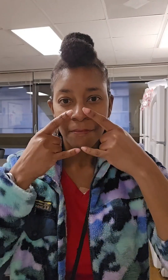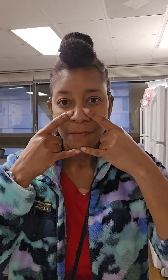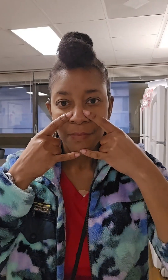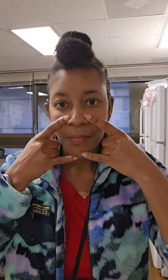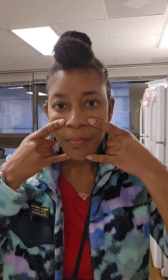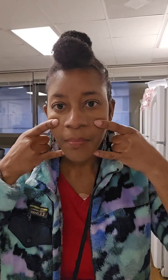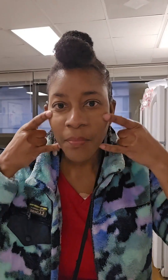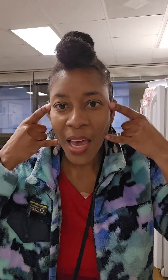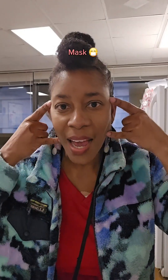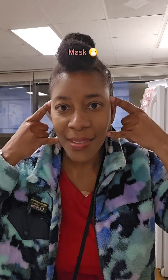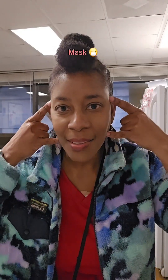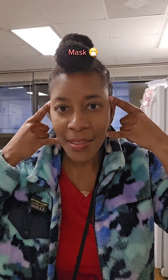mask